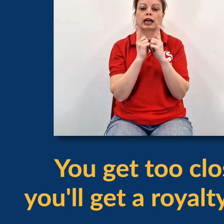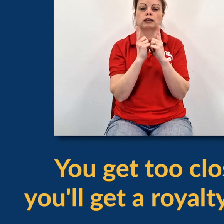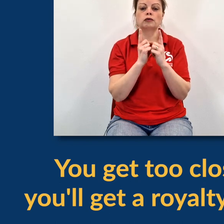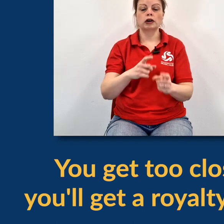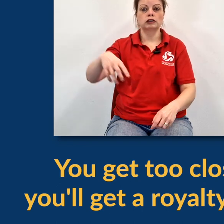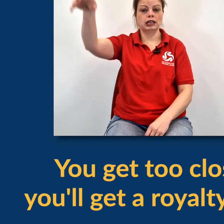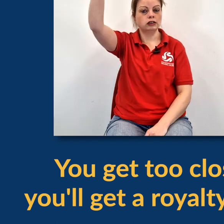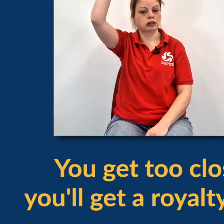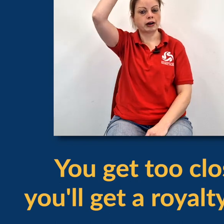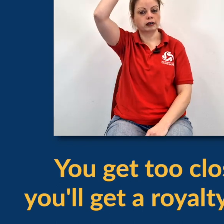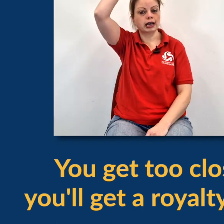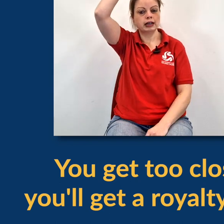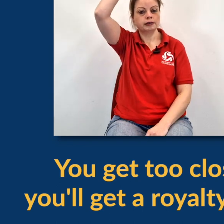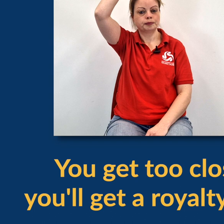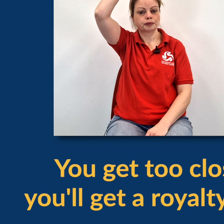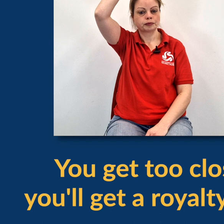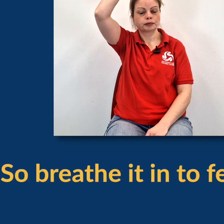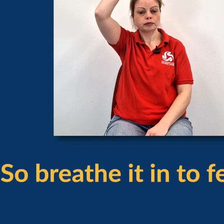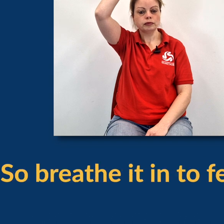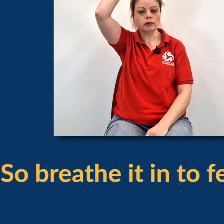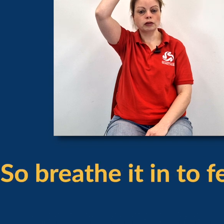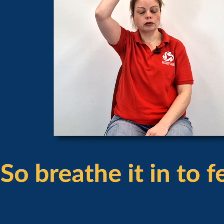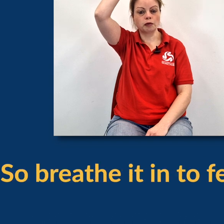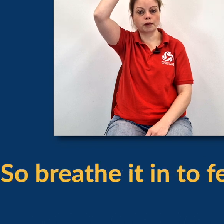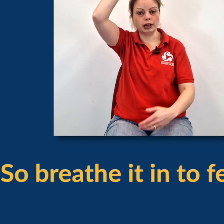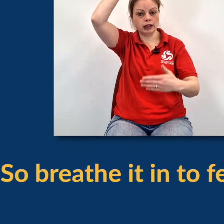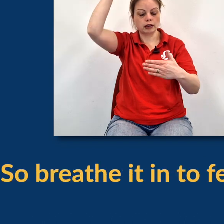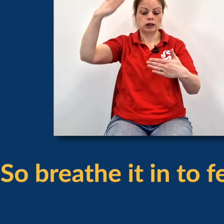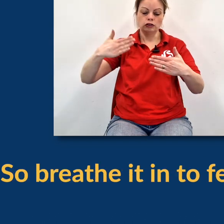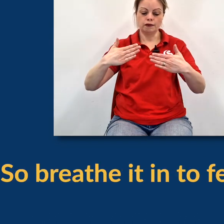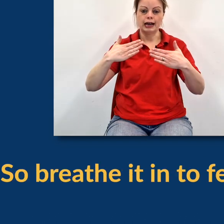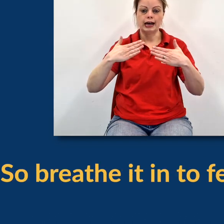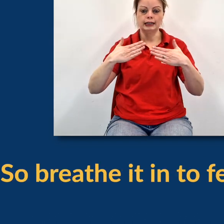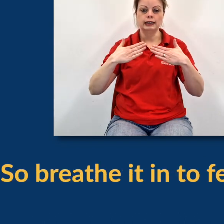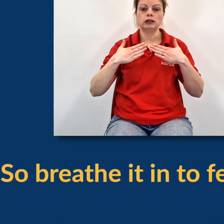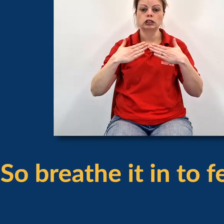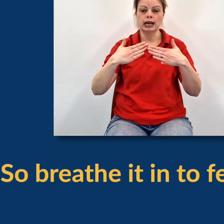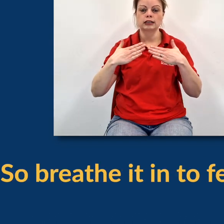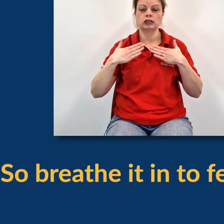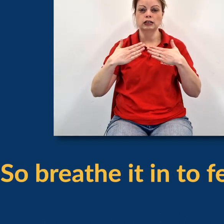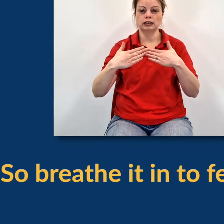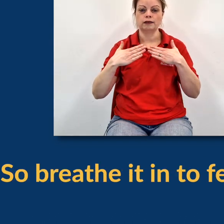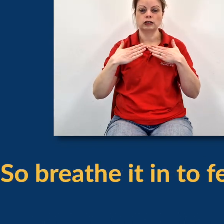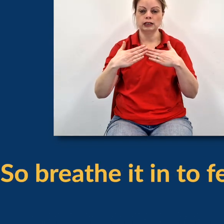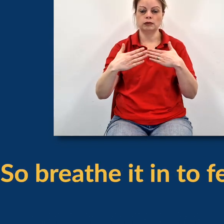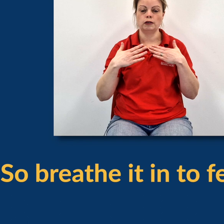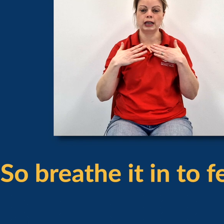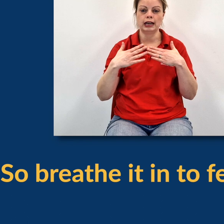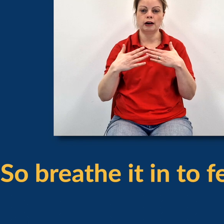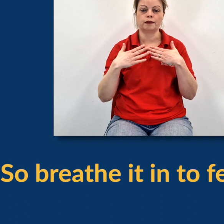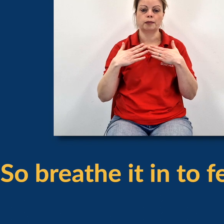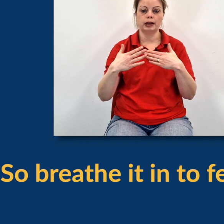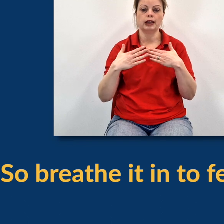you'll get a royalty, just a crown on your head. So breathe, two flat hands near your chest, just as if your chest is